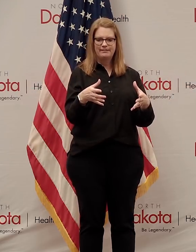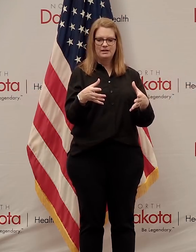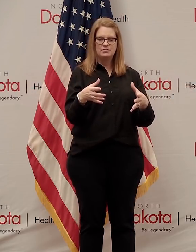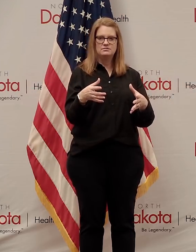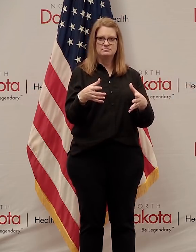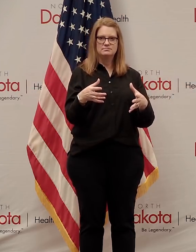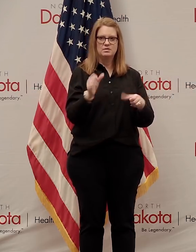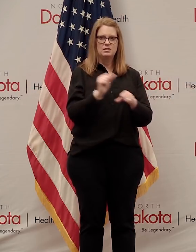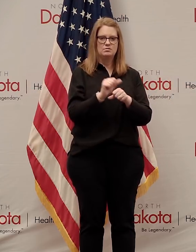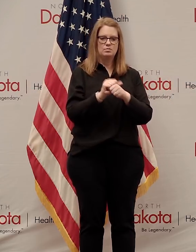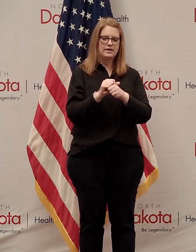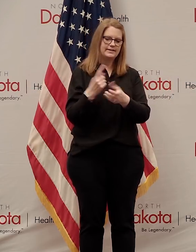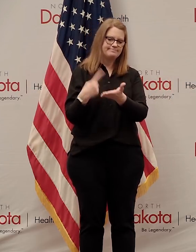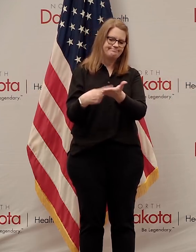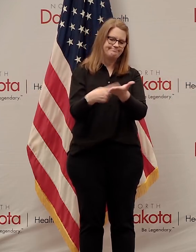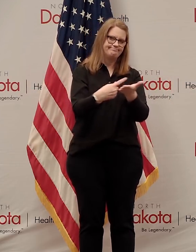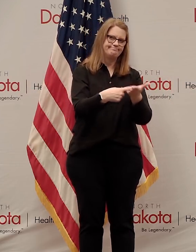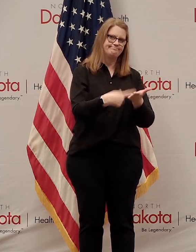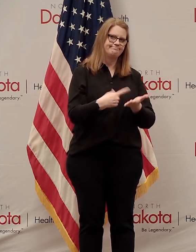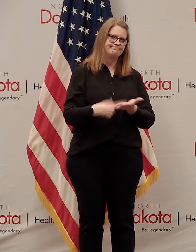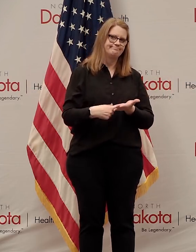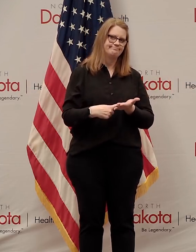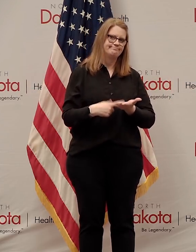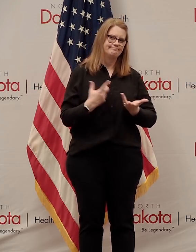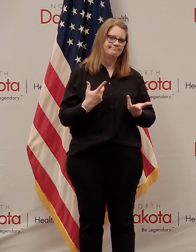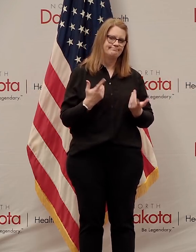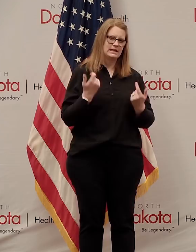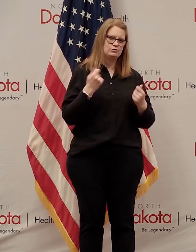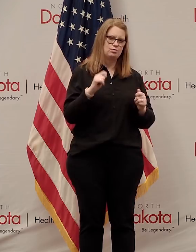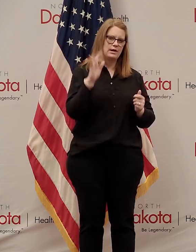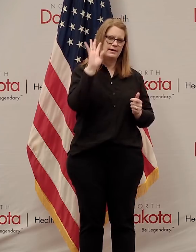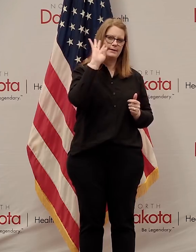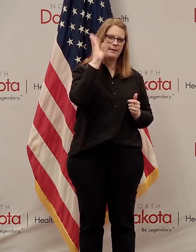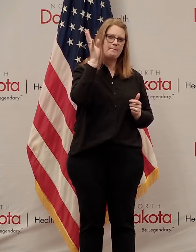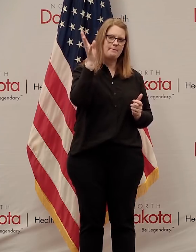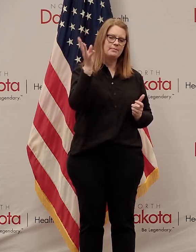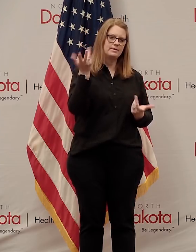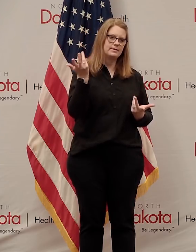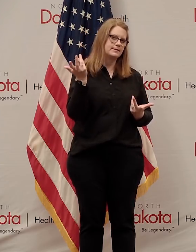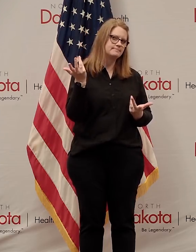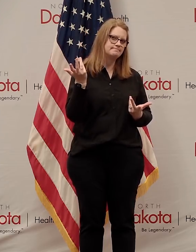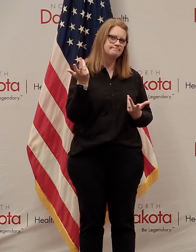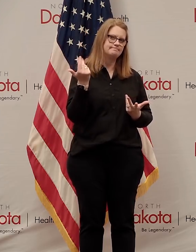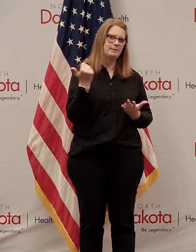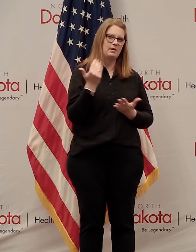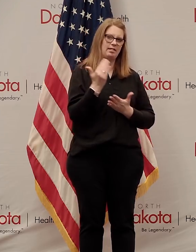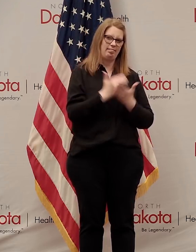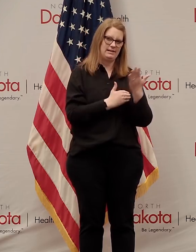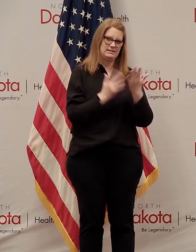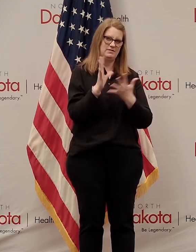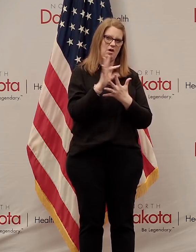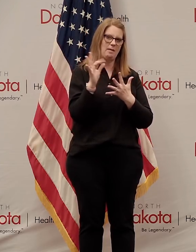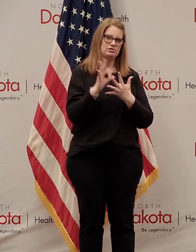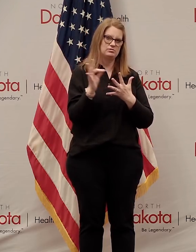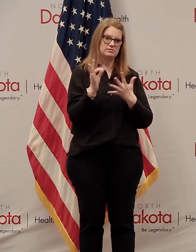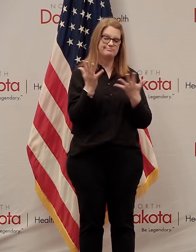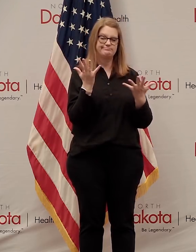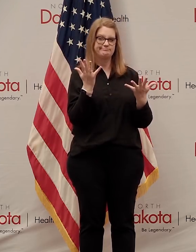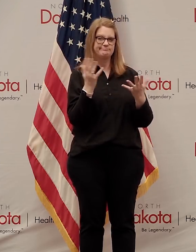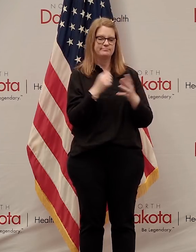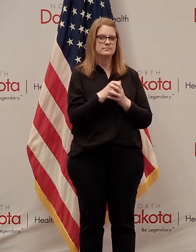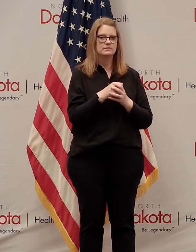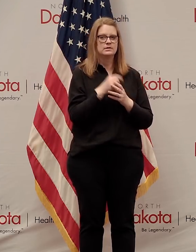quickly. And we're going to try to come up with things that are maybe a list of options that may be possible.